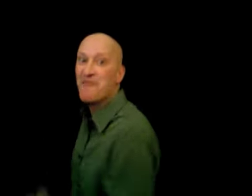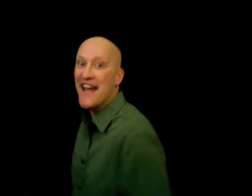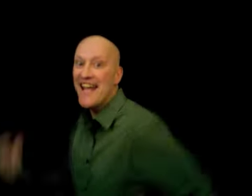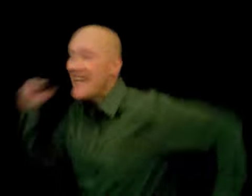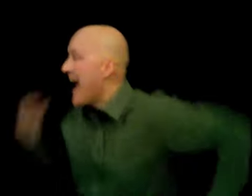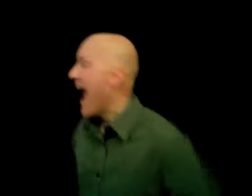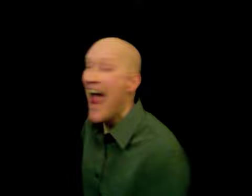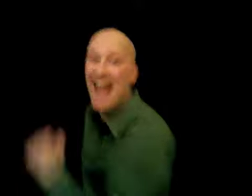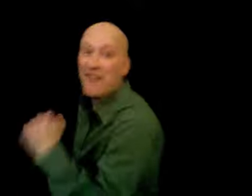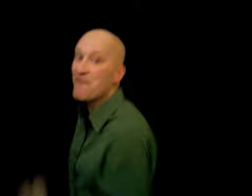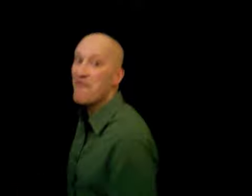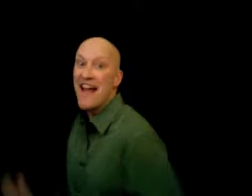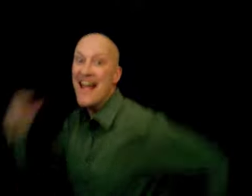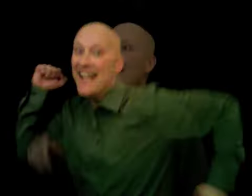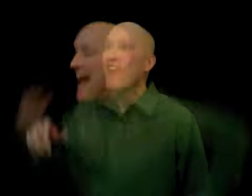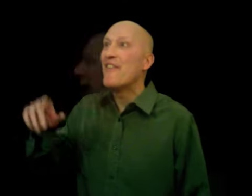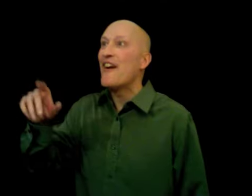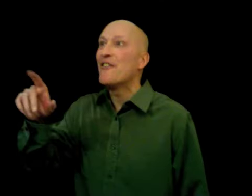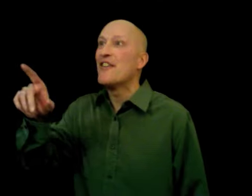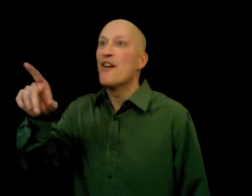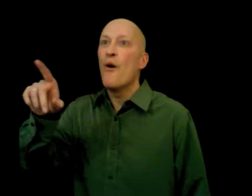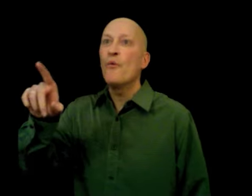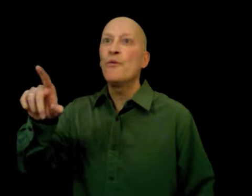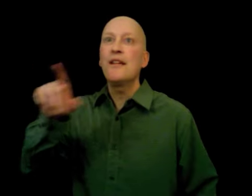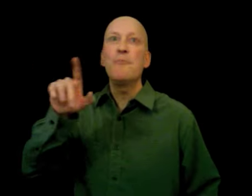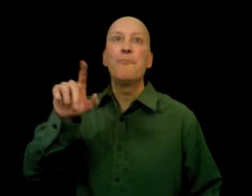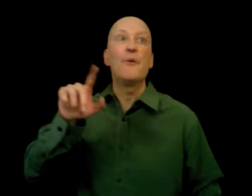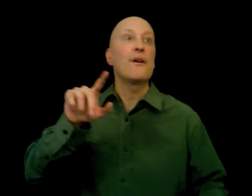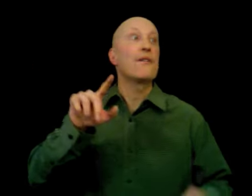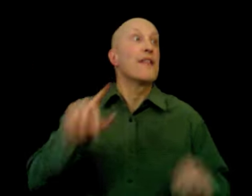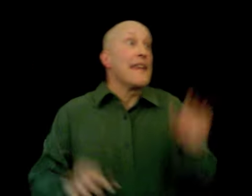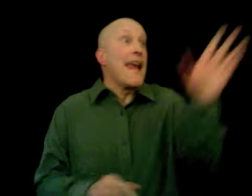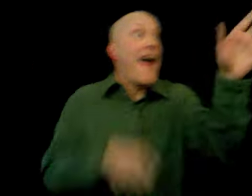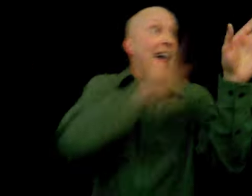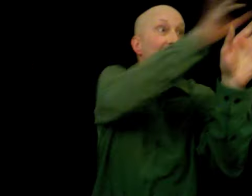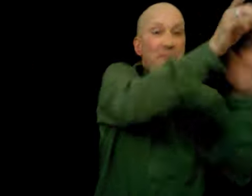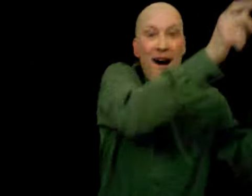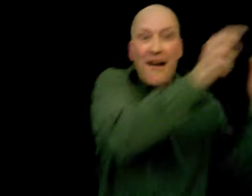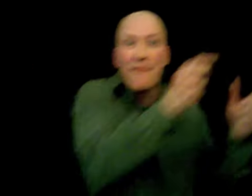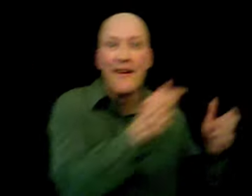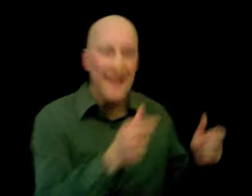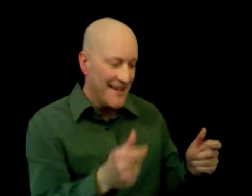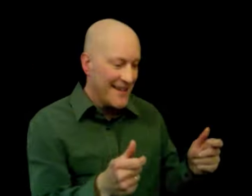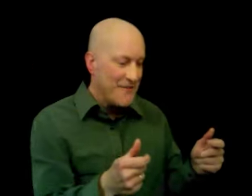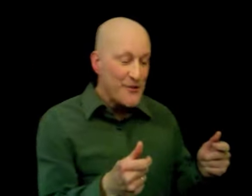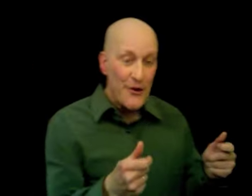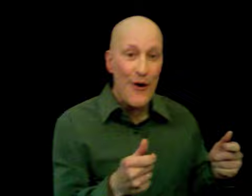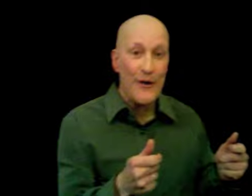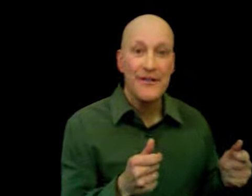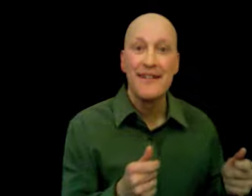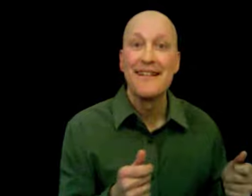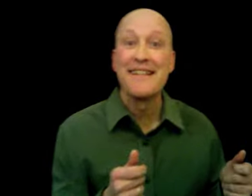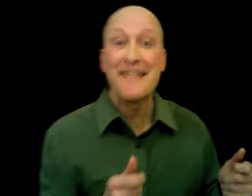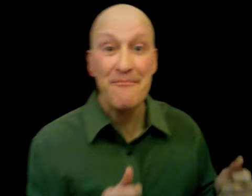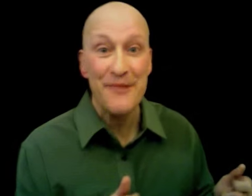ran, and ran, found the only book that they had on mime. It was called, simply,